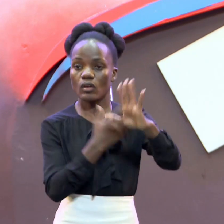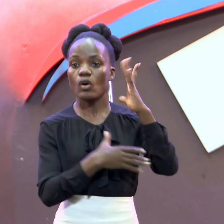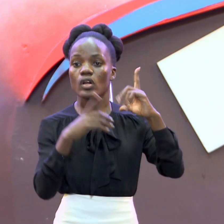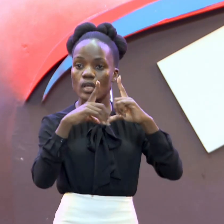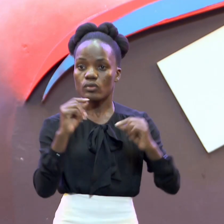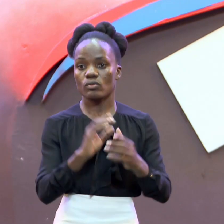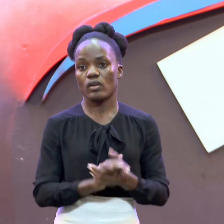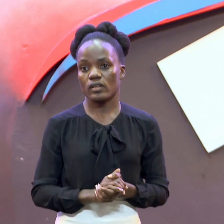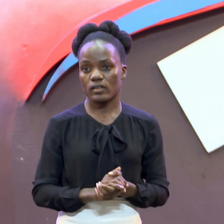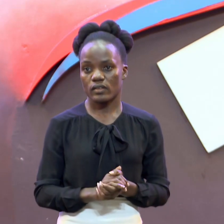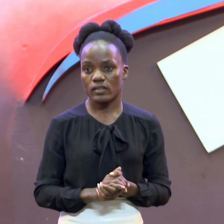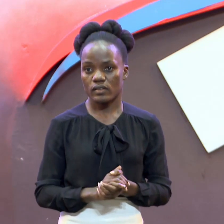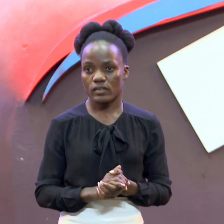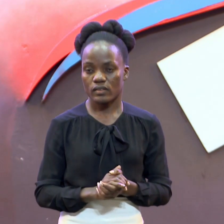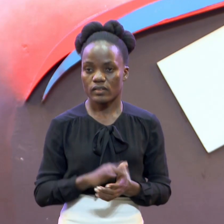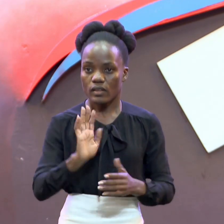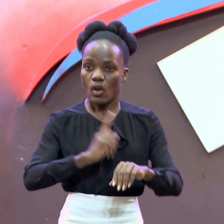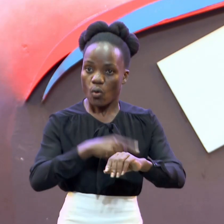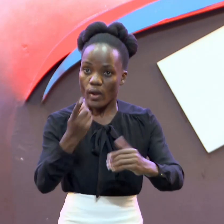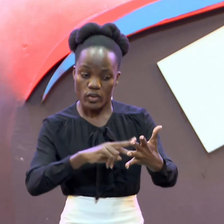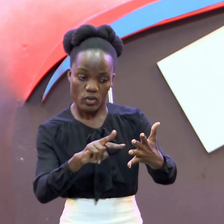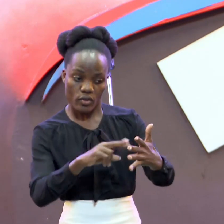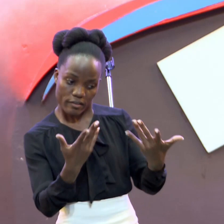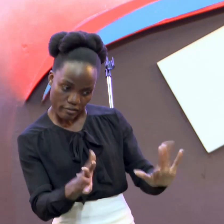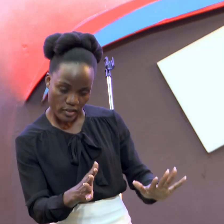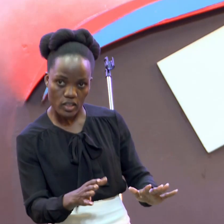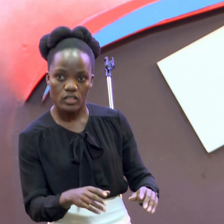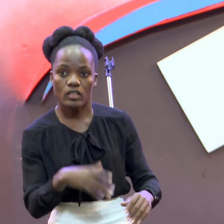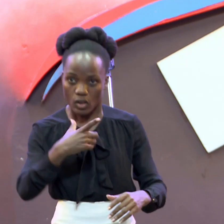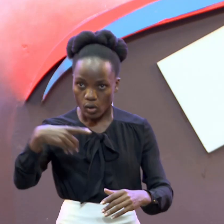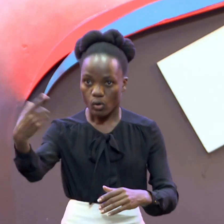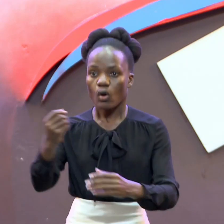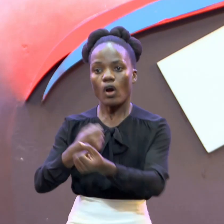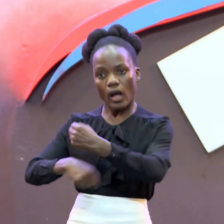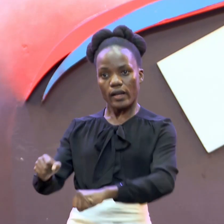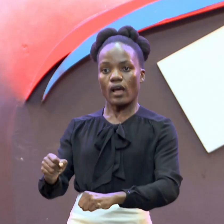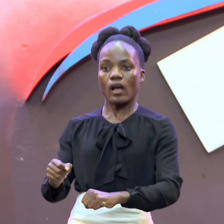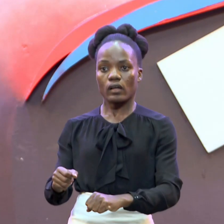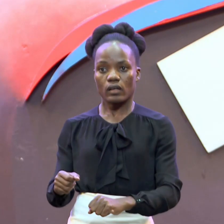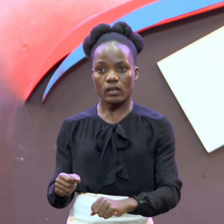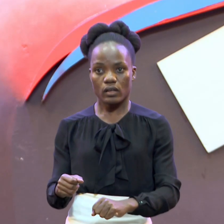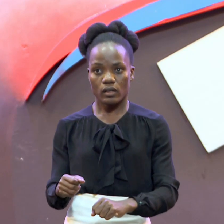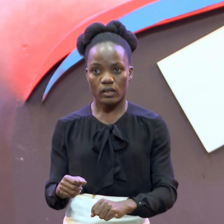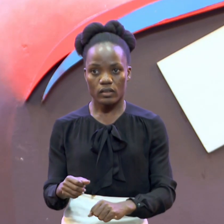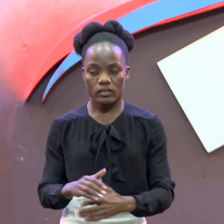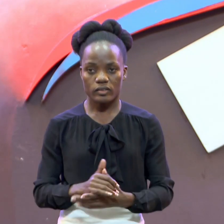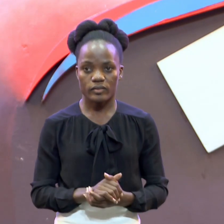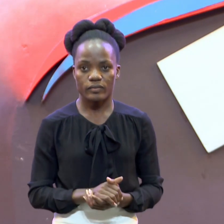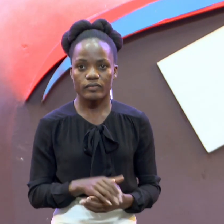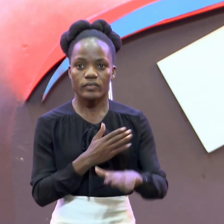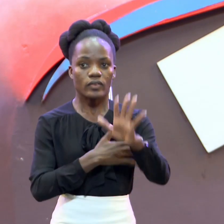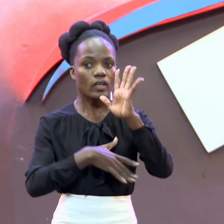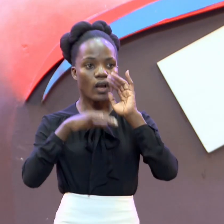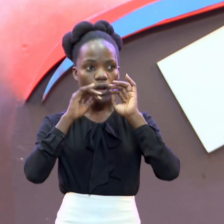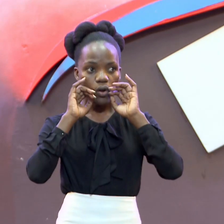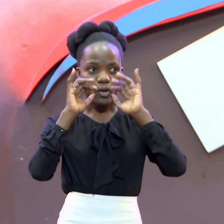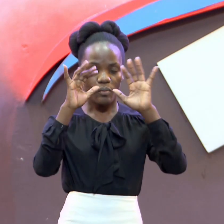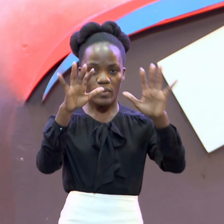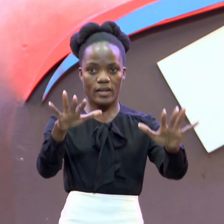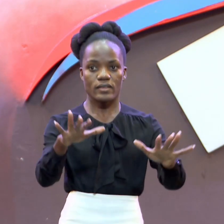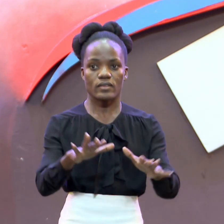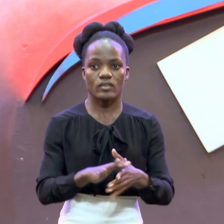Put In Practice As You Read The Word Practice It Carry It Out May God Bless You